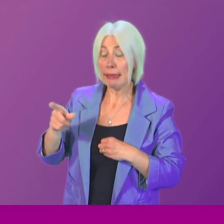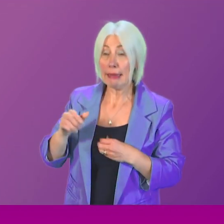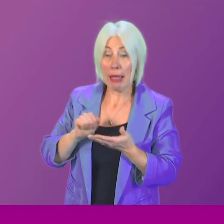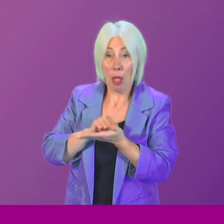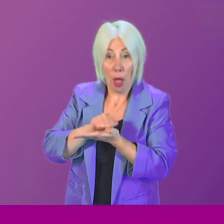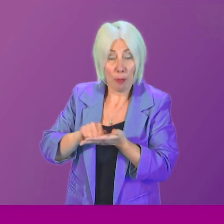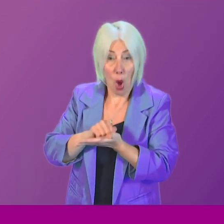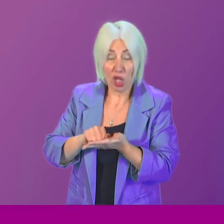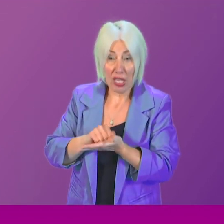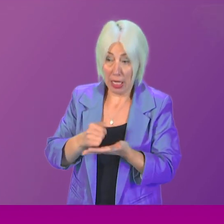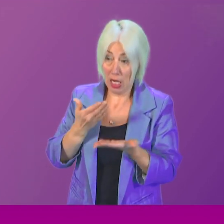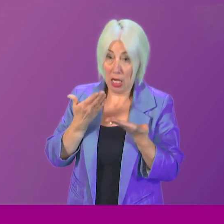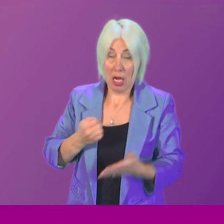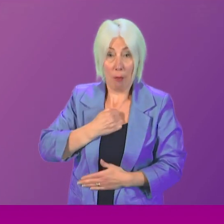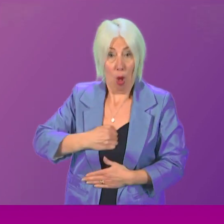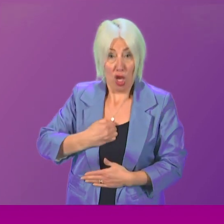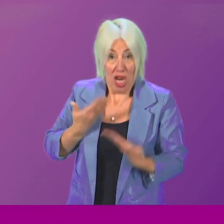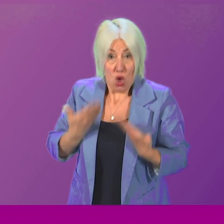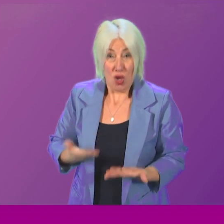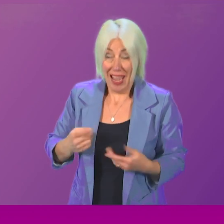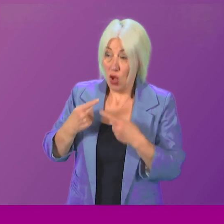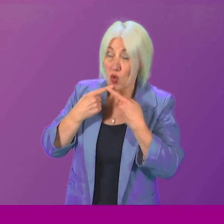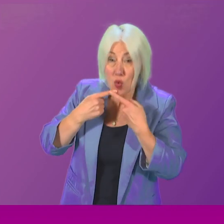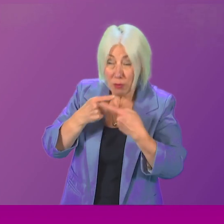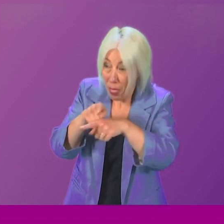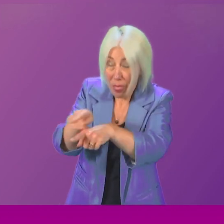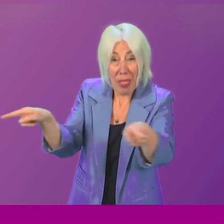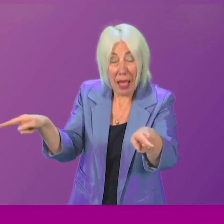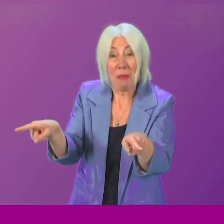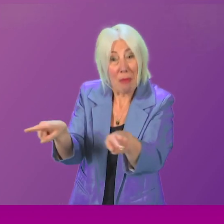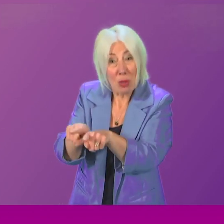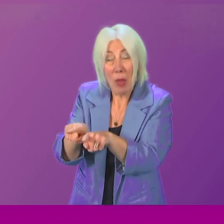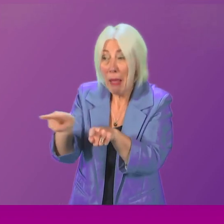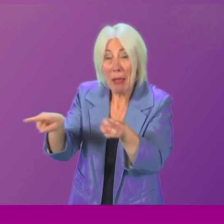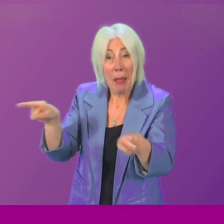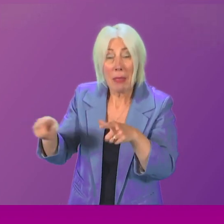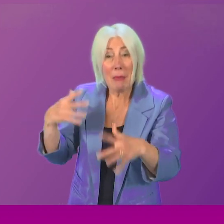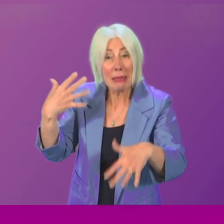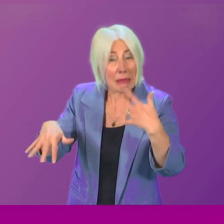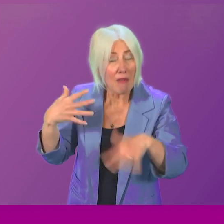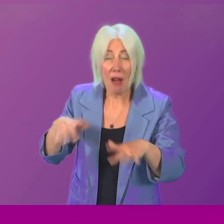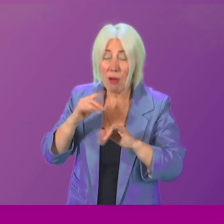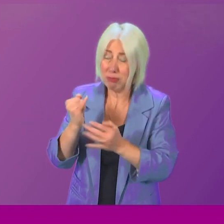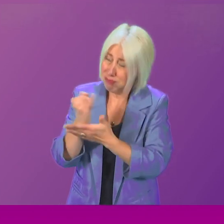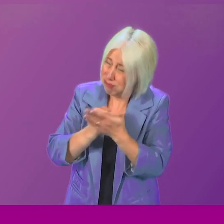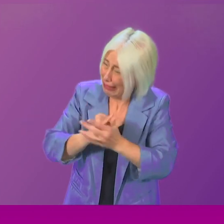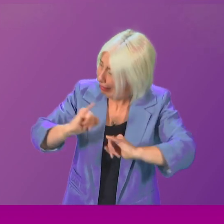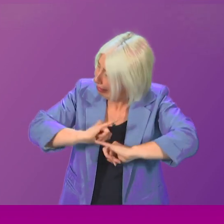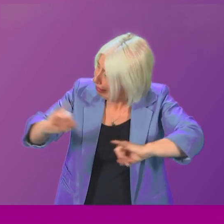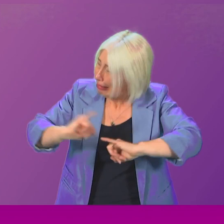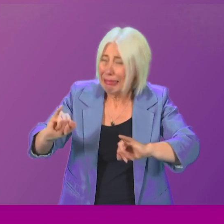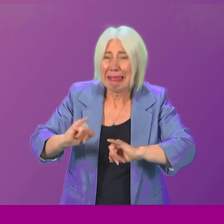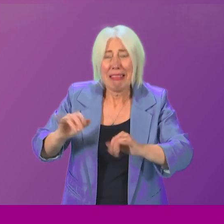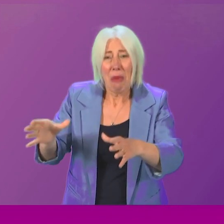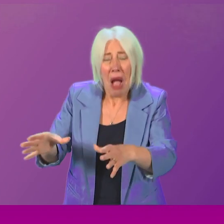delivered today is directed to all those who suffered as a result of these abhorrent adoption practices